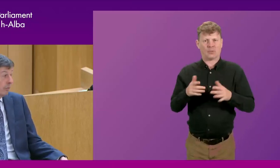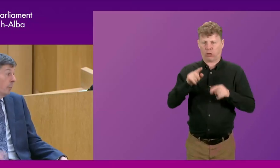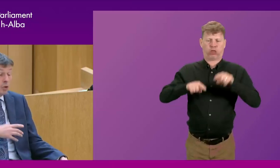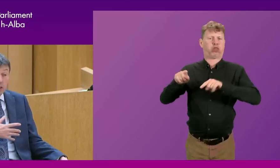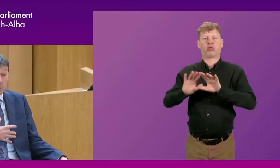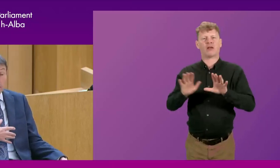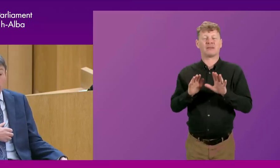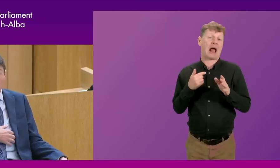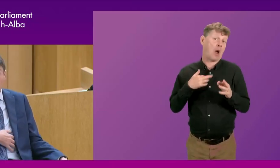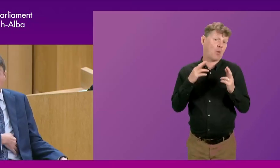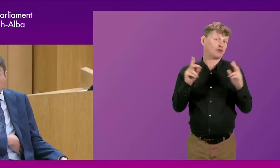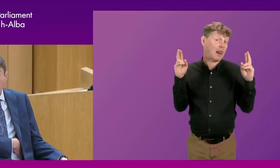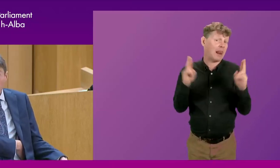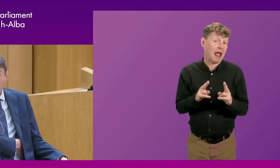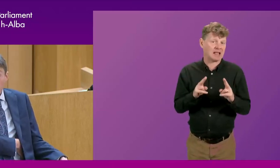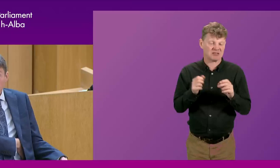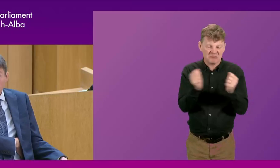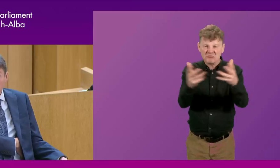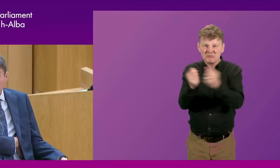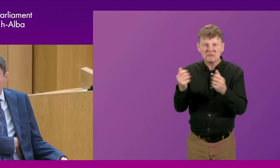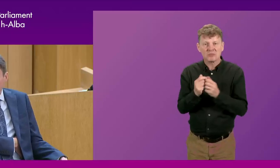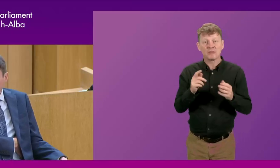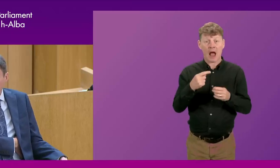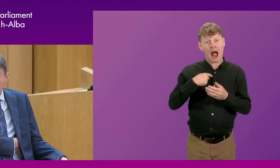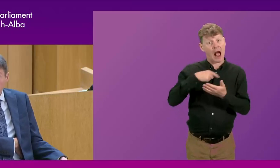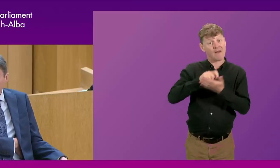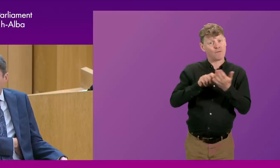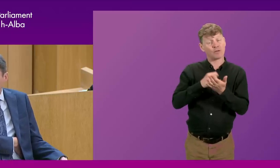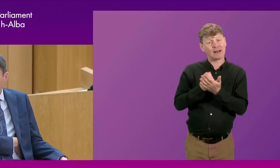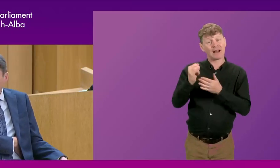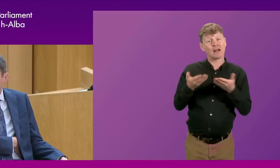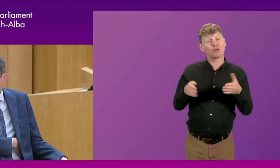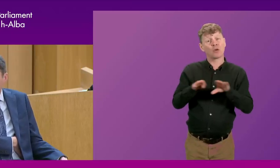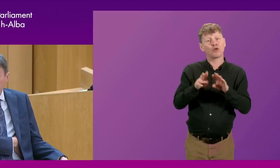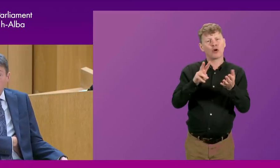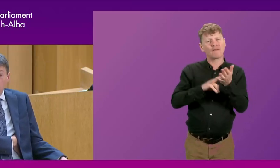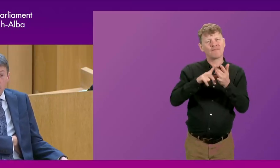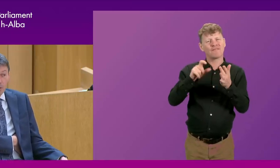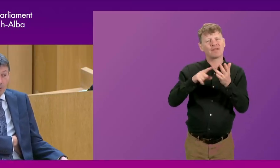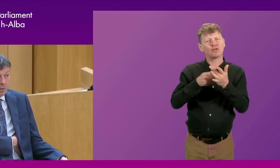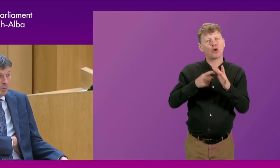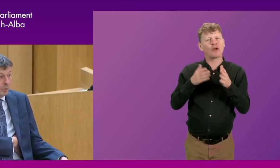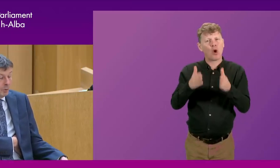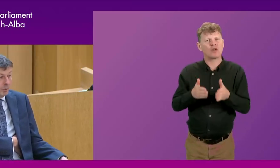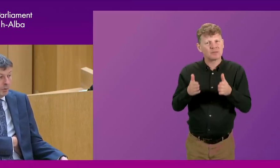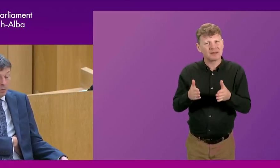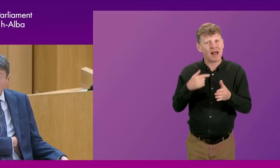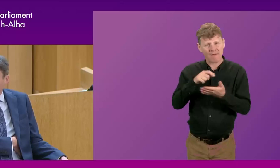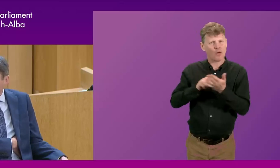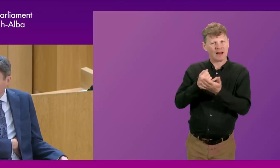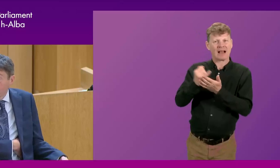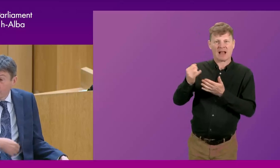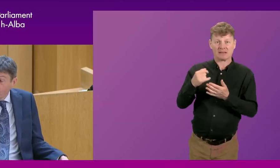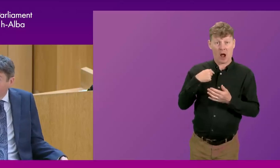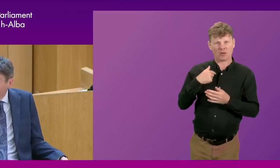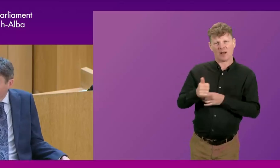less so. From personal experience, I remember I voted against the closure of the Victoria Hospital very early on and was severely... I was on